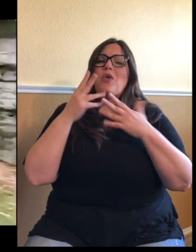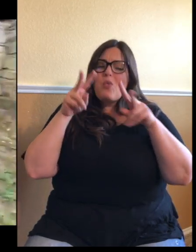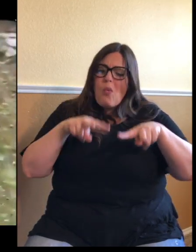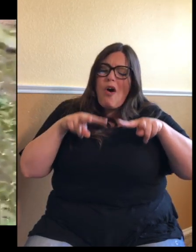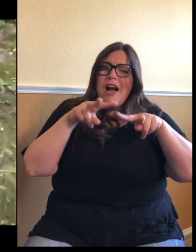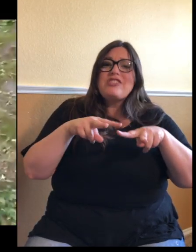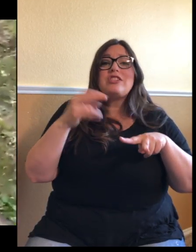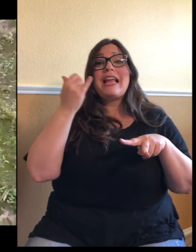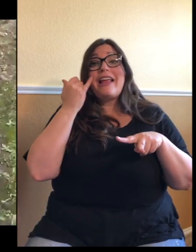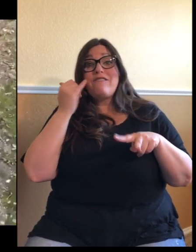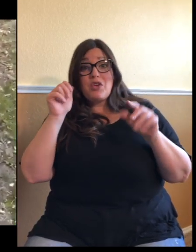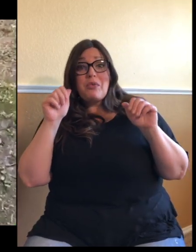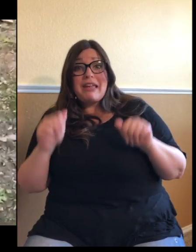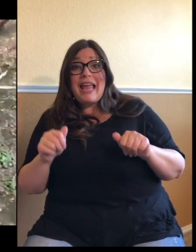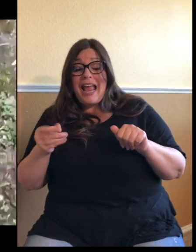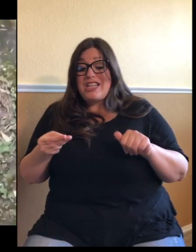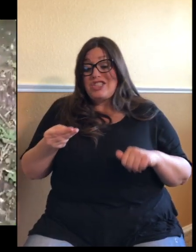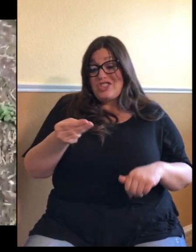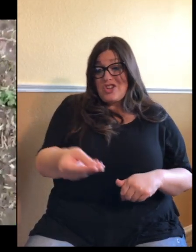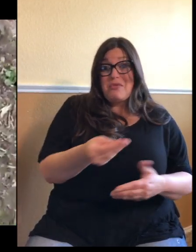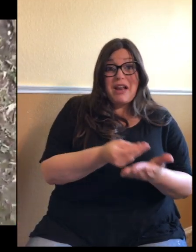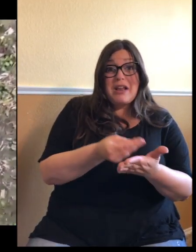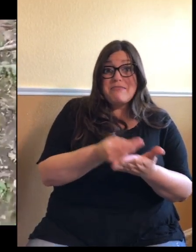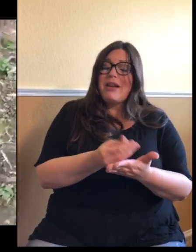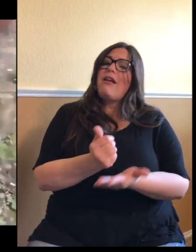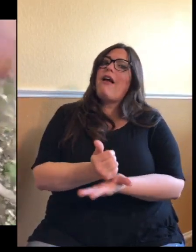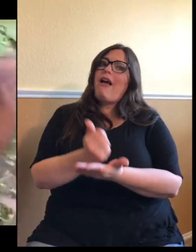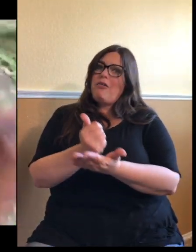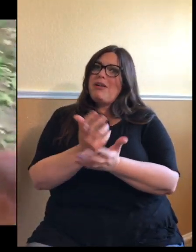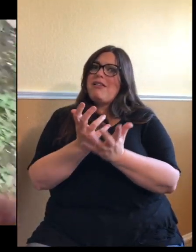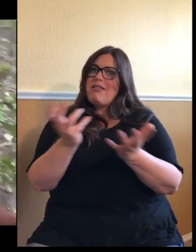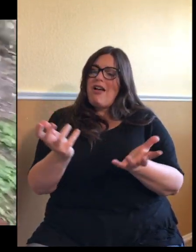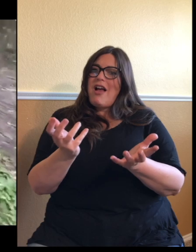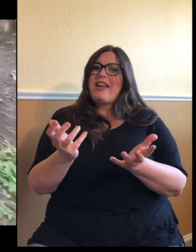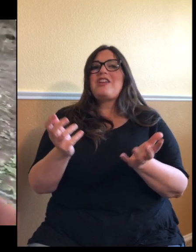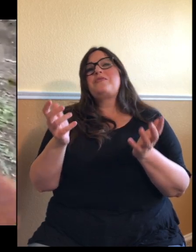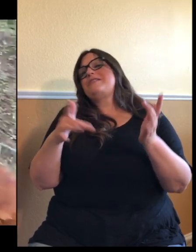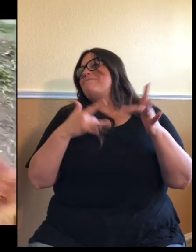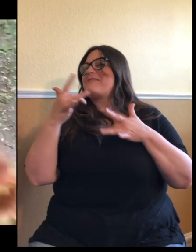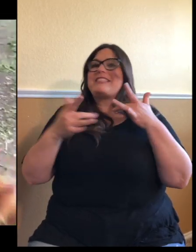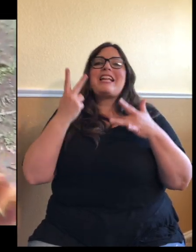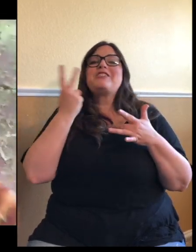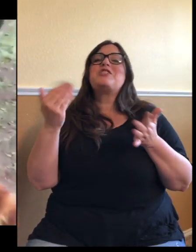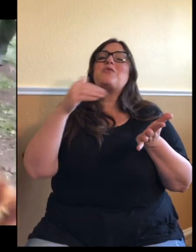we would love for you to donate. That really helps us with this, and we can't wait to see you guys come back into the zoo when we're back open. Thank you.